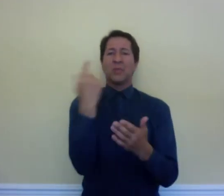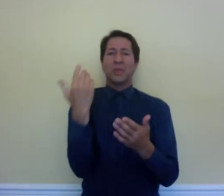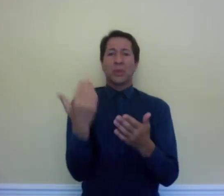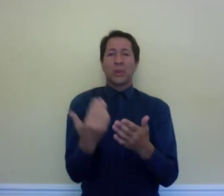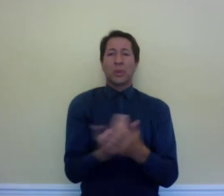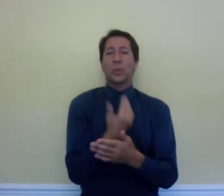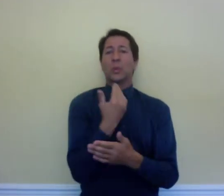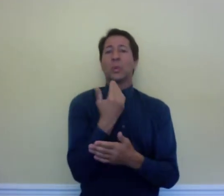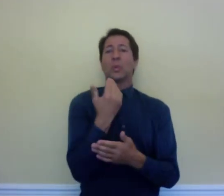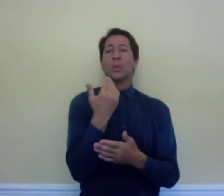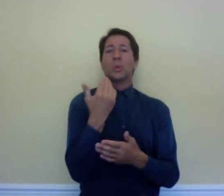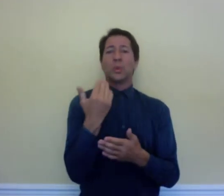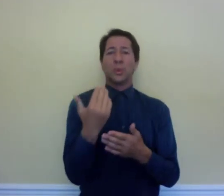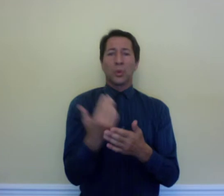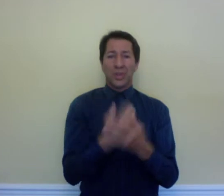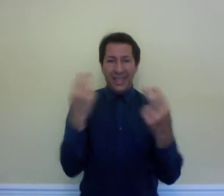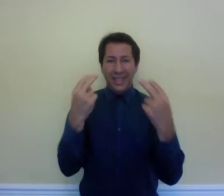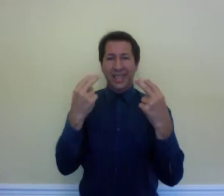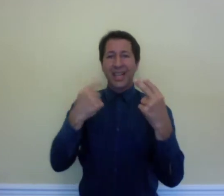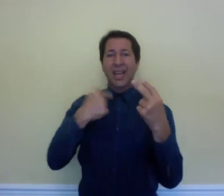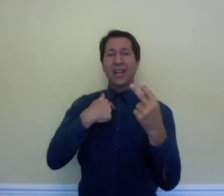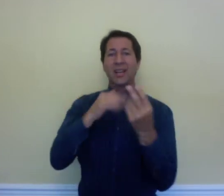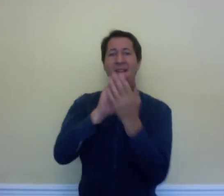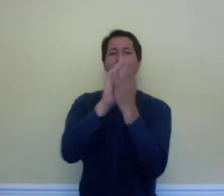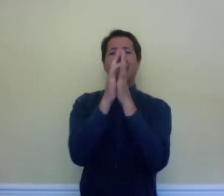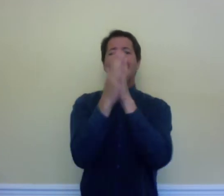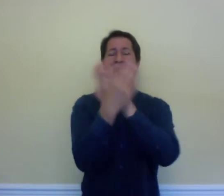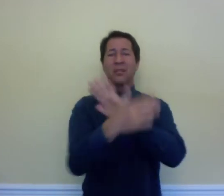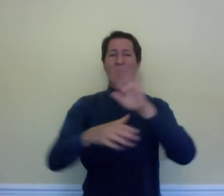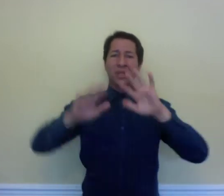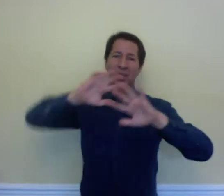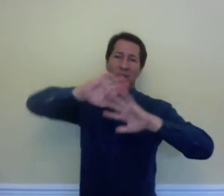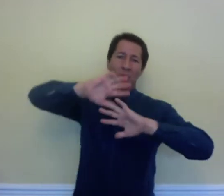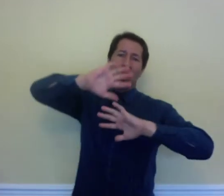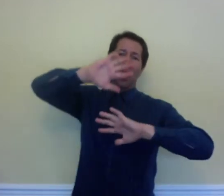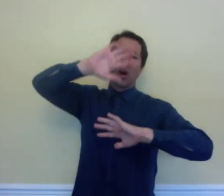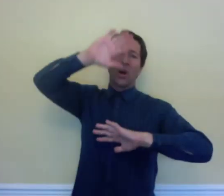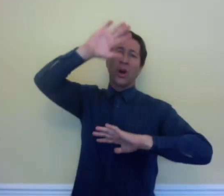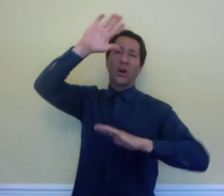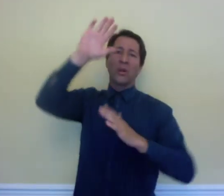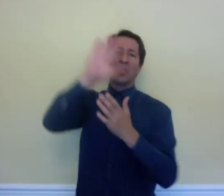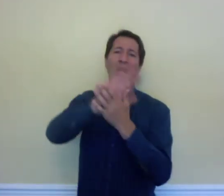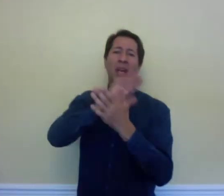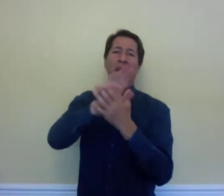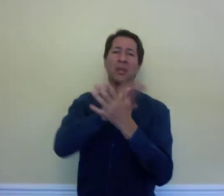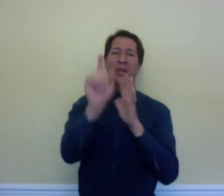Can't you see that I'm waiting to tell you a little